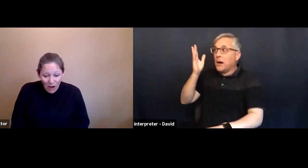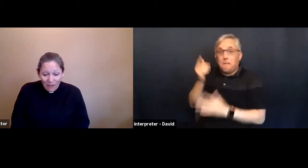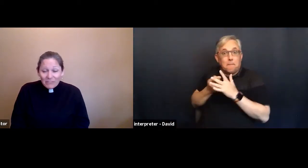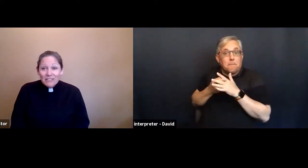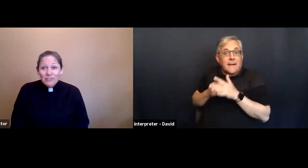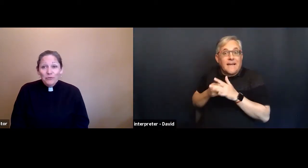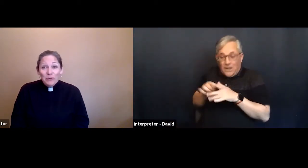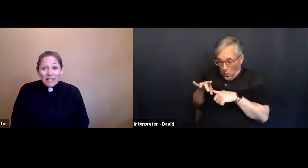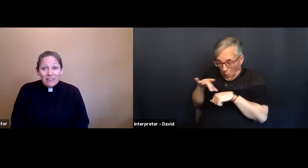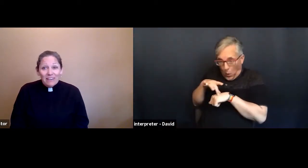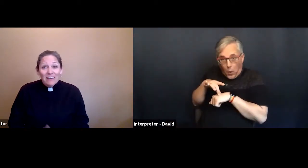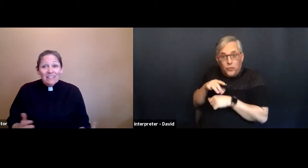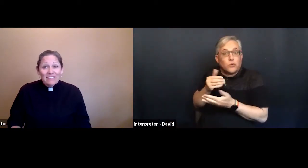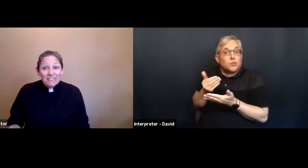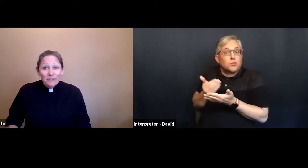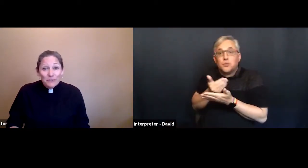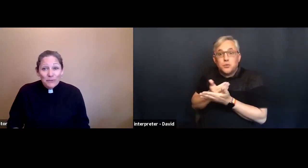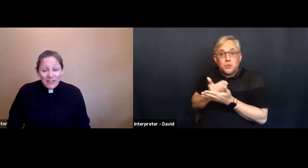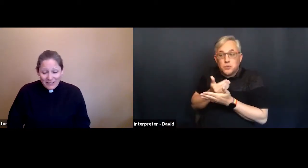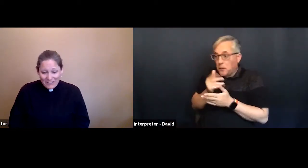often do we still do this?